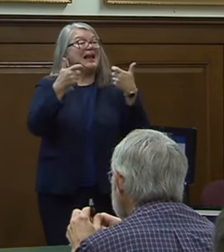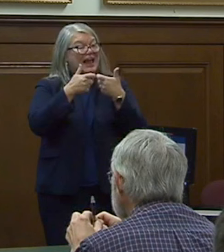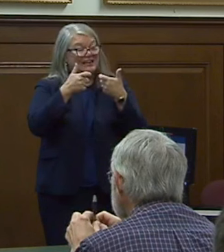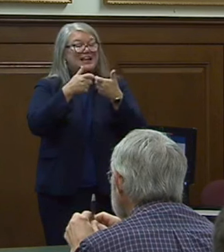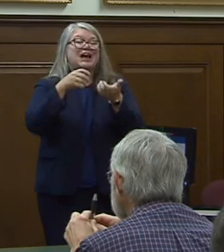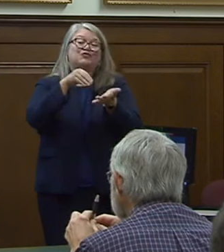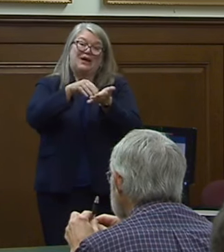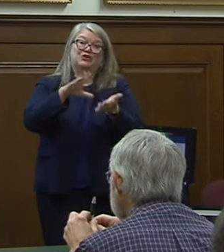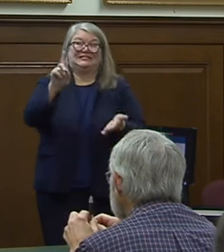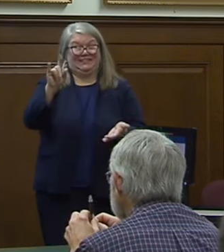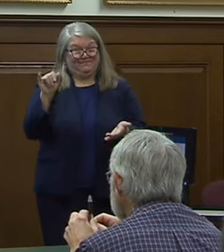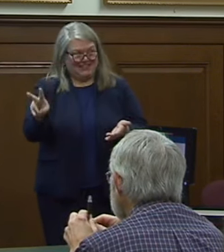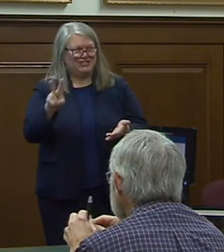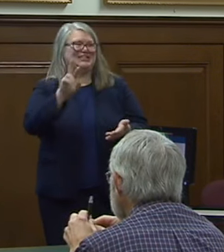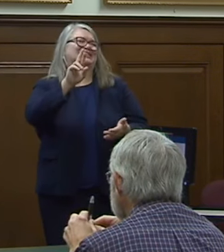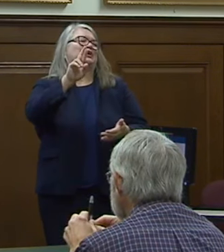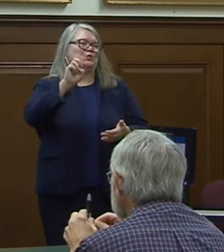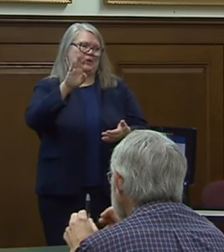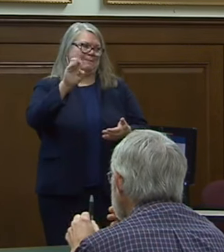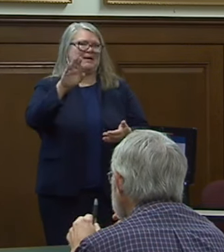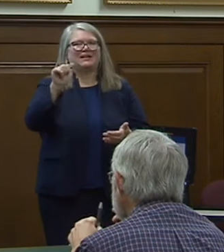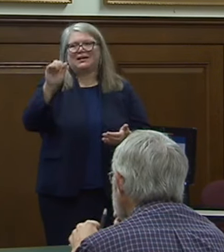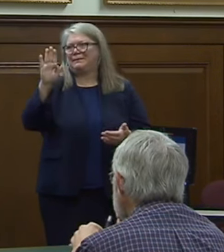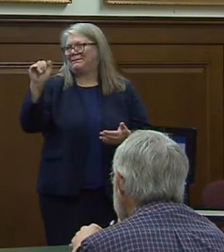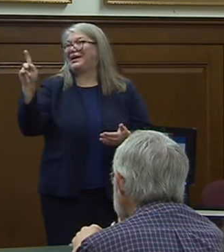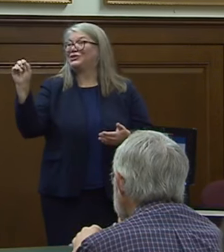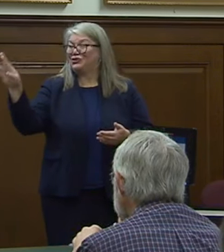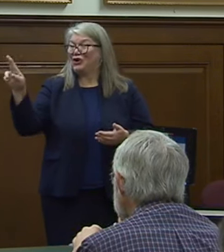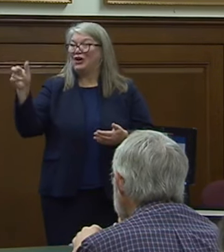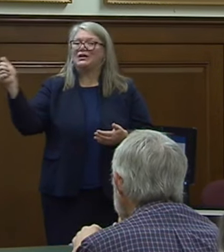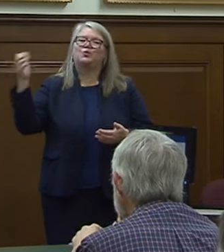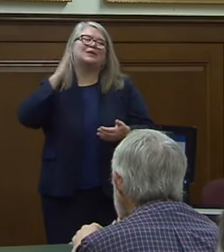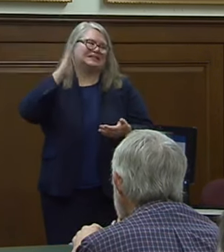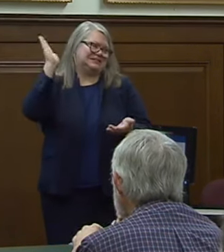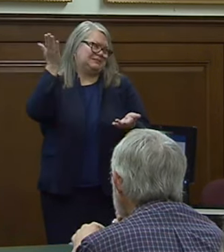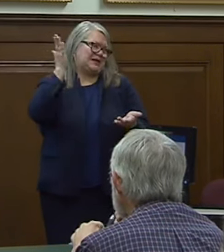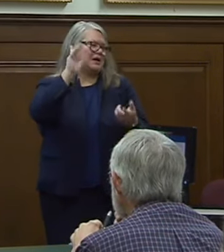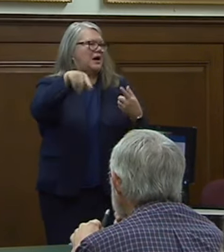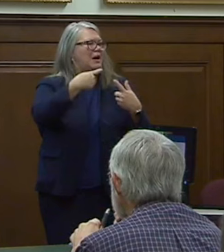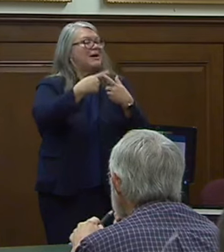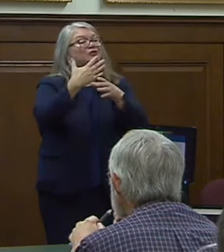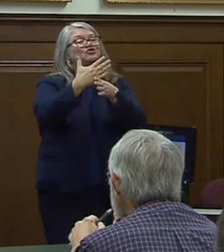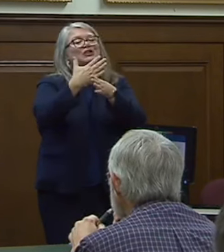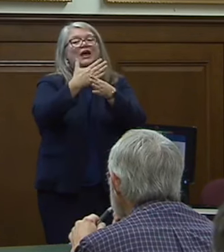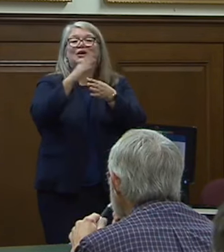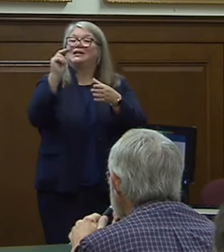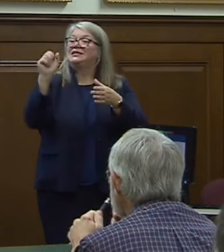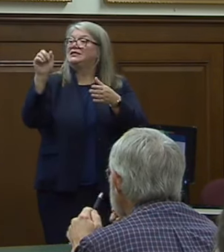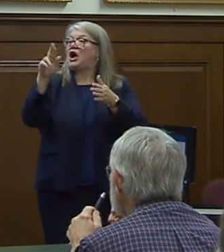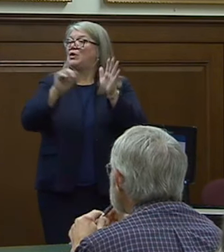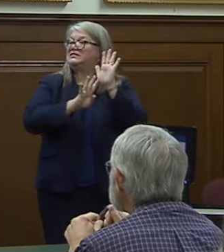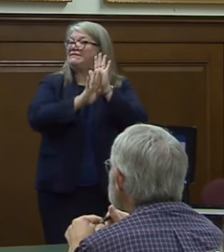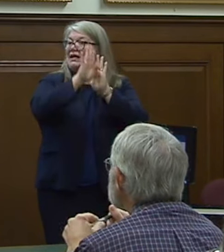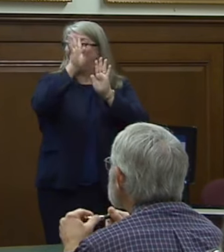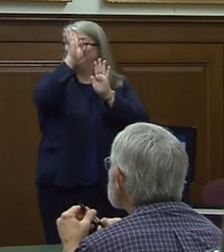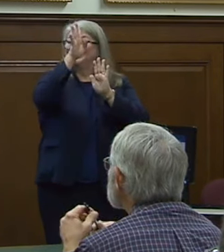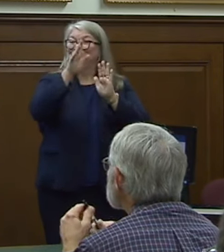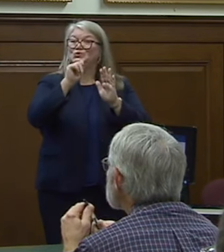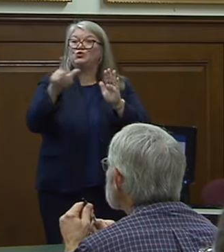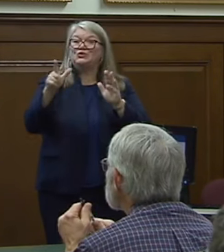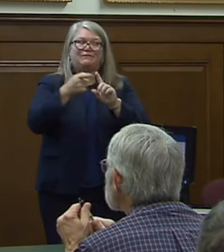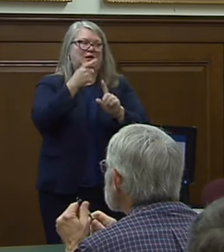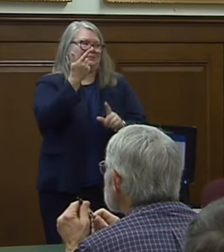records division rebecca baker who's going to speak to us today about sharing nara developed tools on github